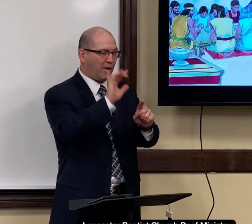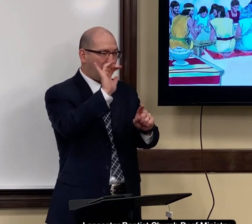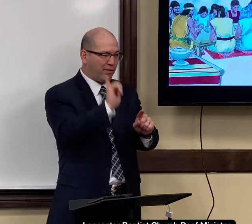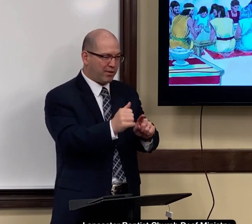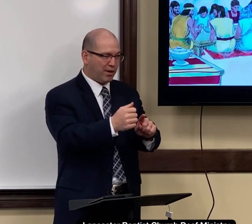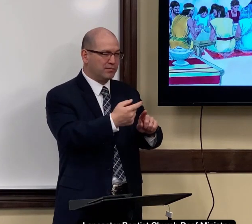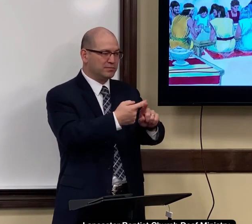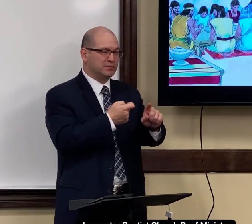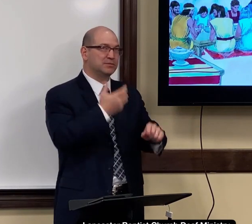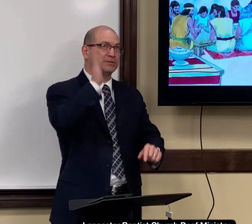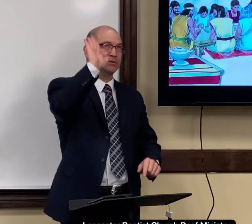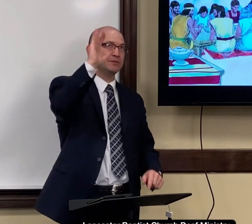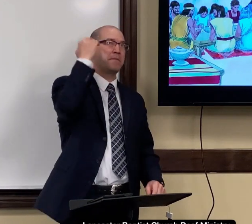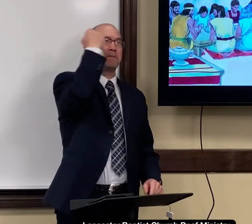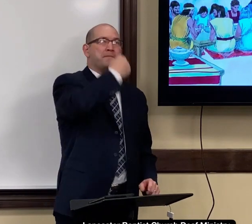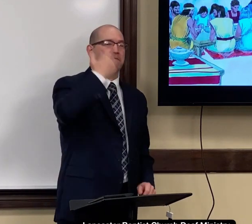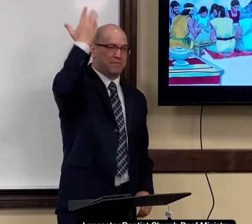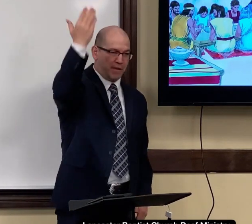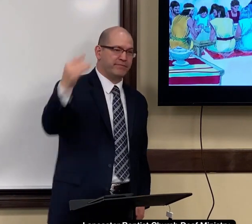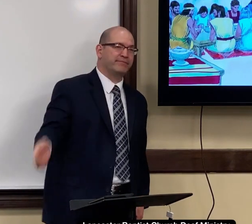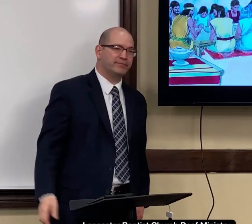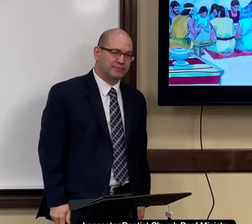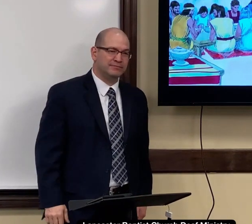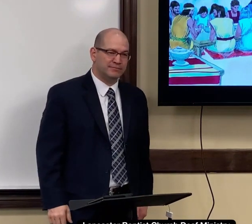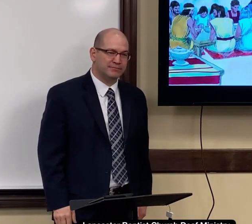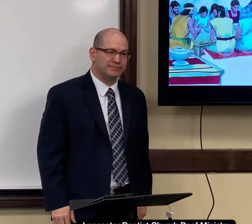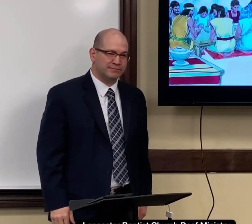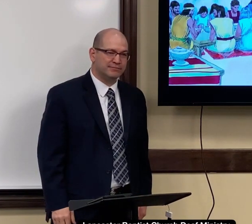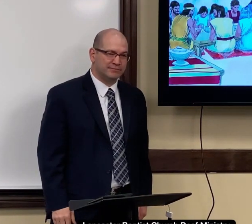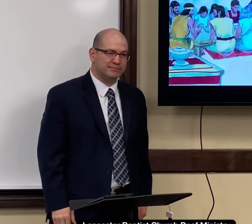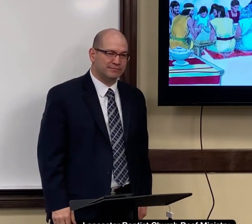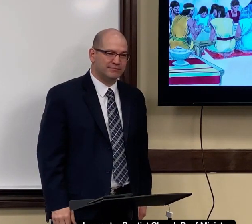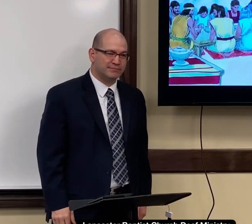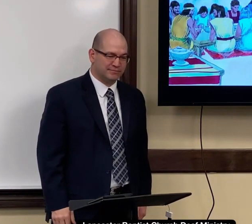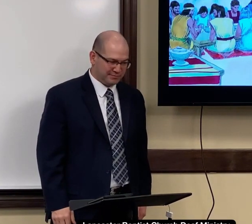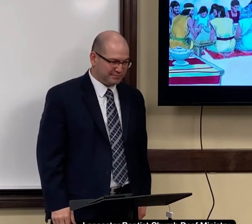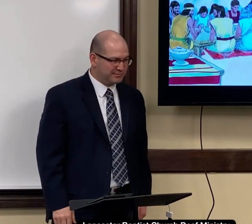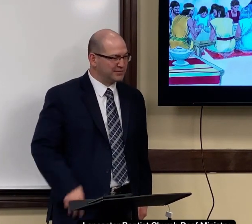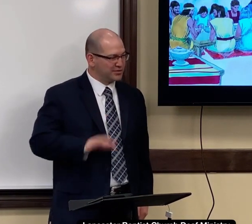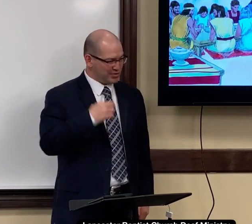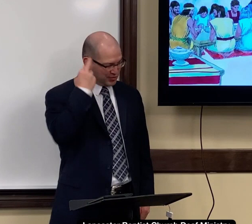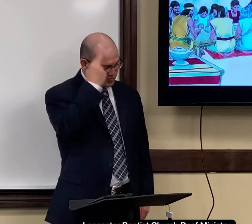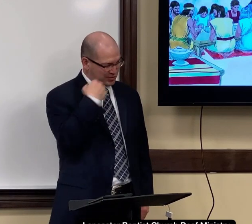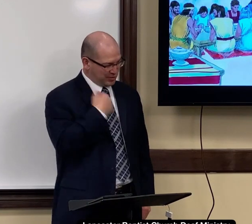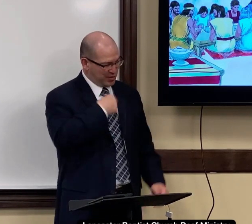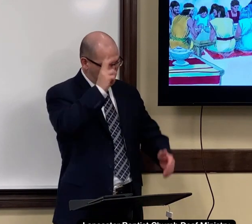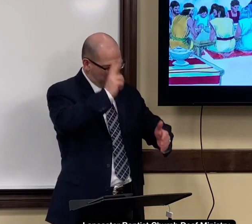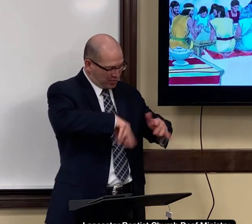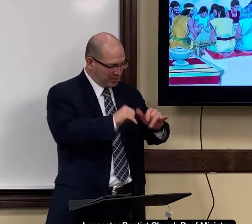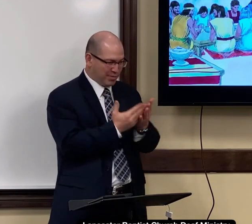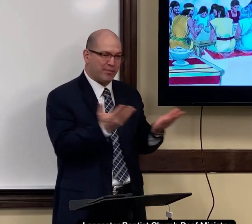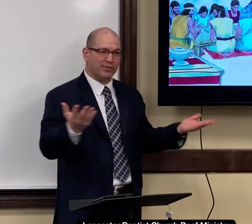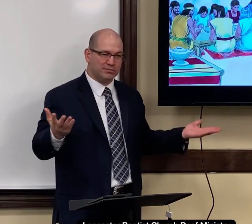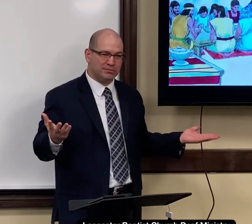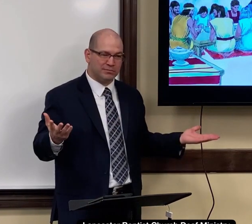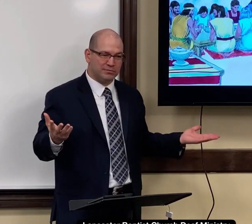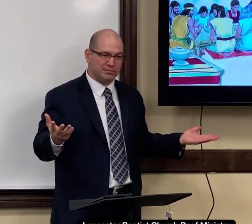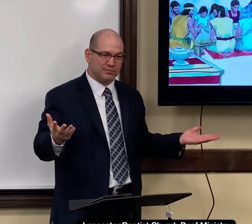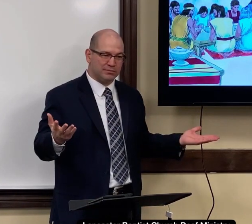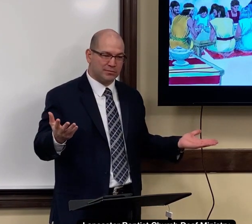that is from the mouth of God. That's the reason that we read the Bible.